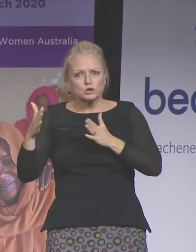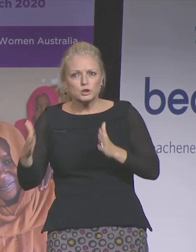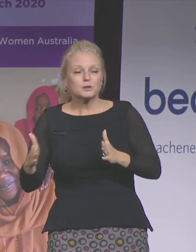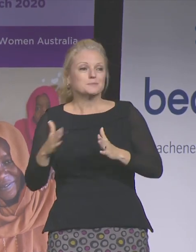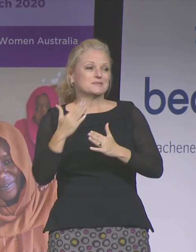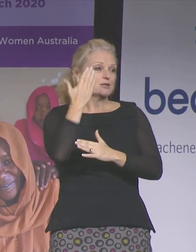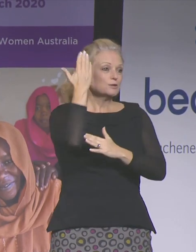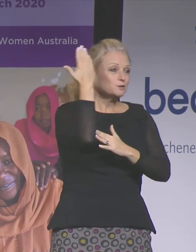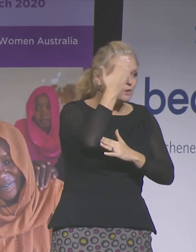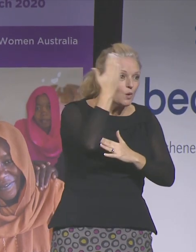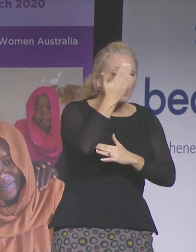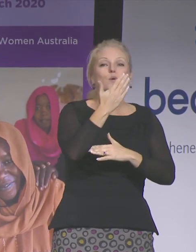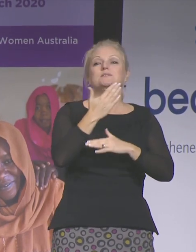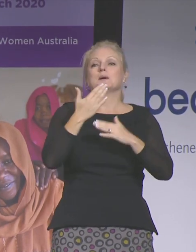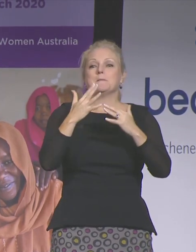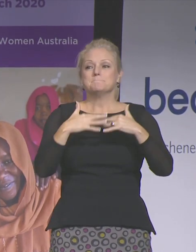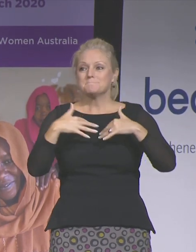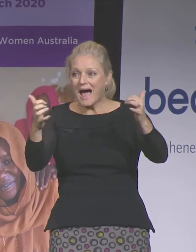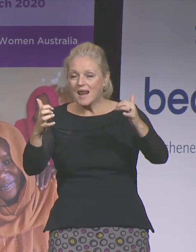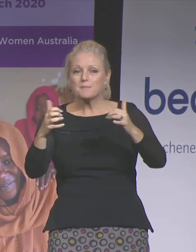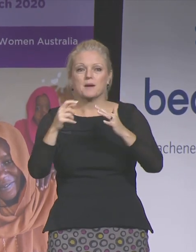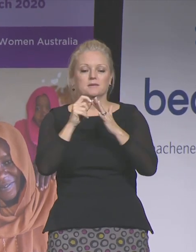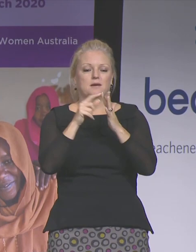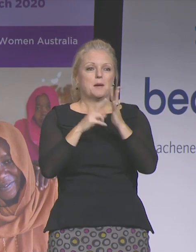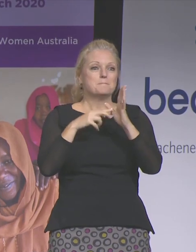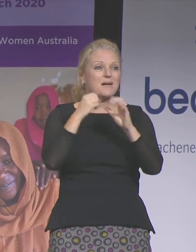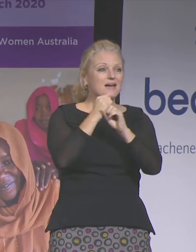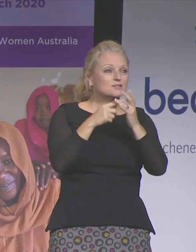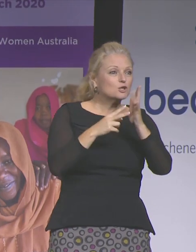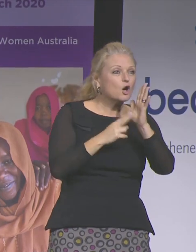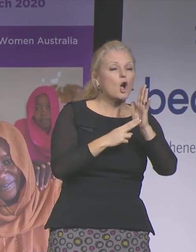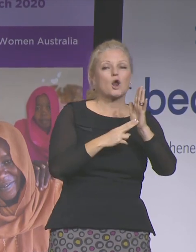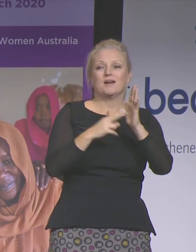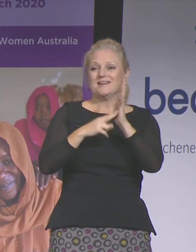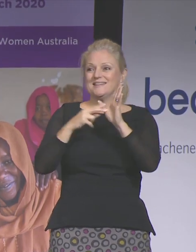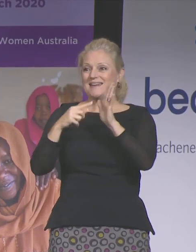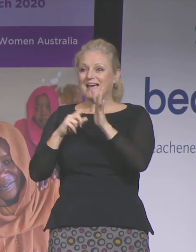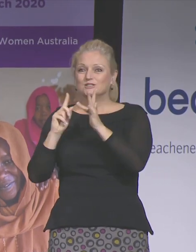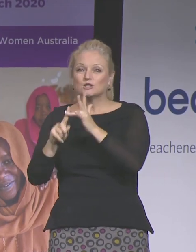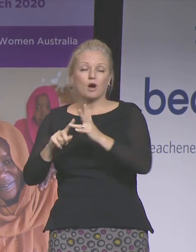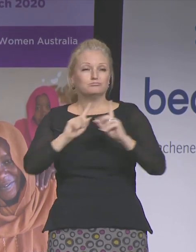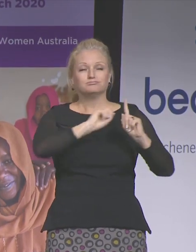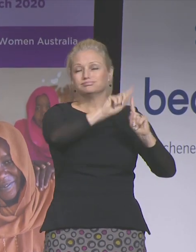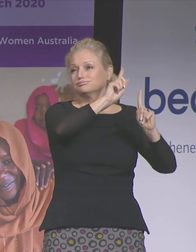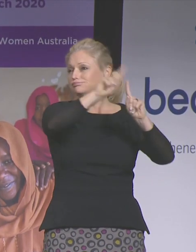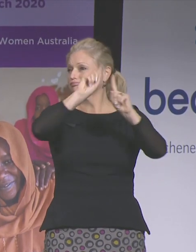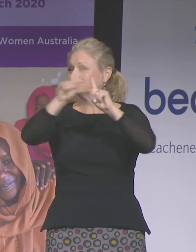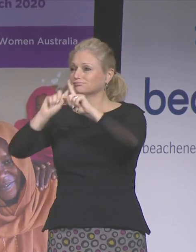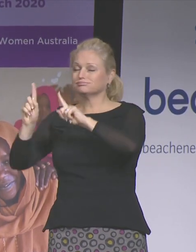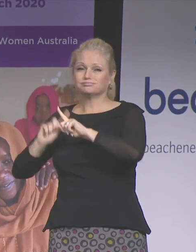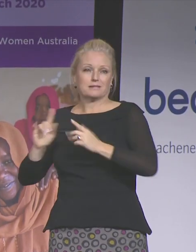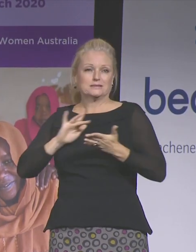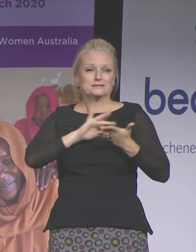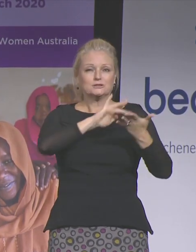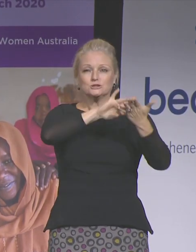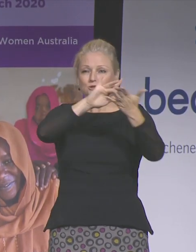the Parliament, the Pentagon, NATO, the United Nations, the World Bank and everywhere in between and the great joy of my life